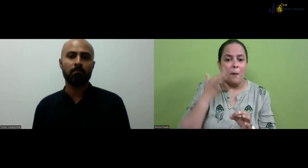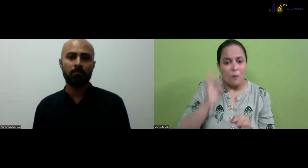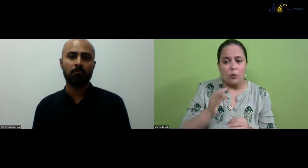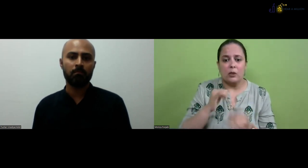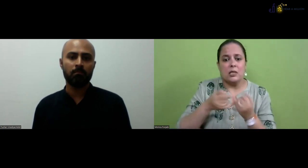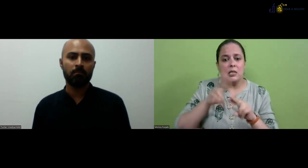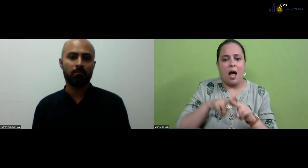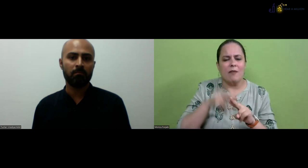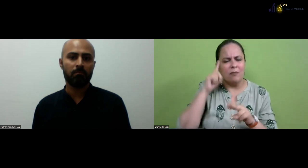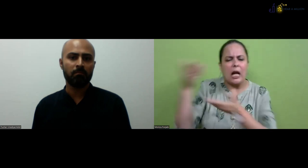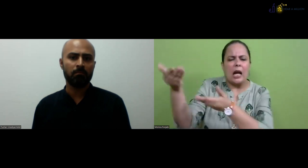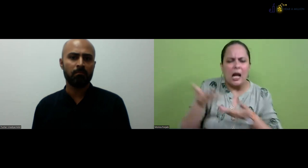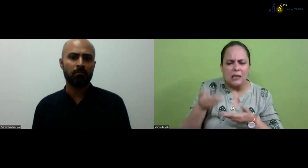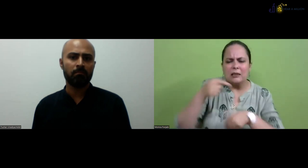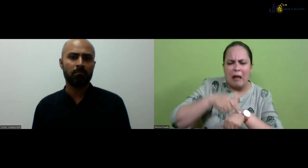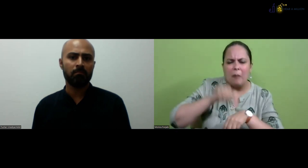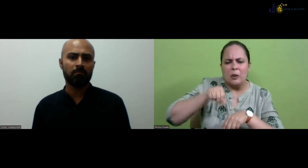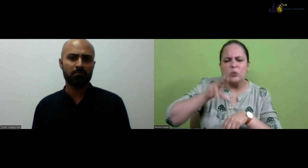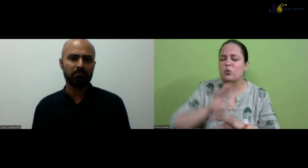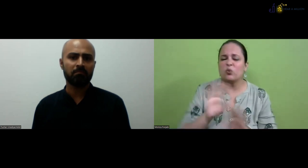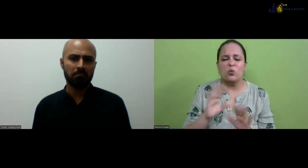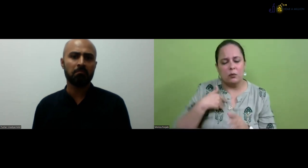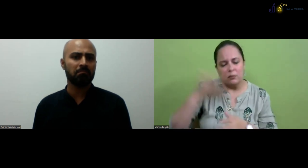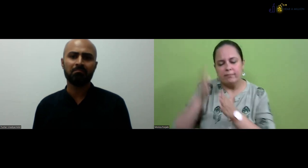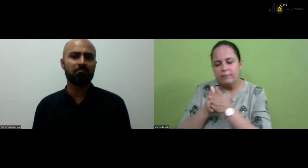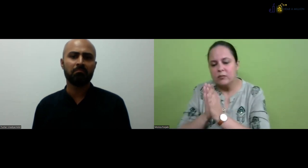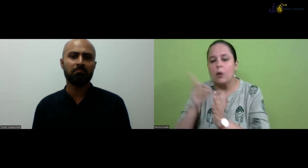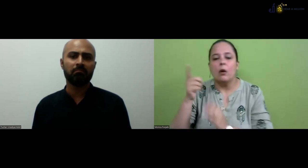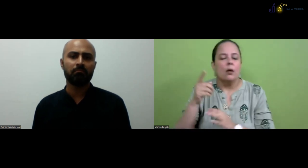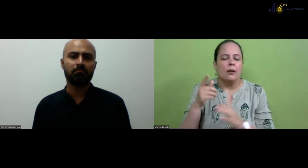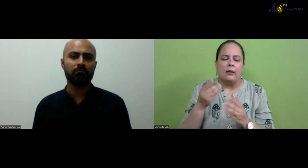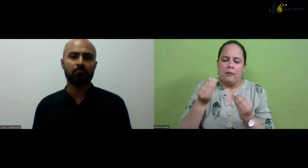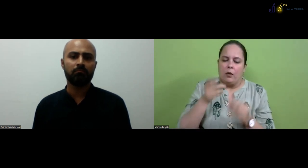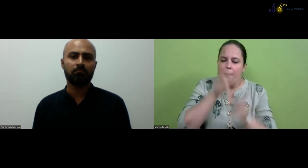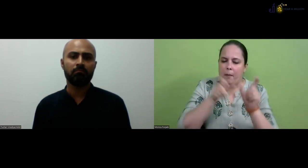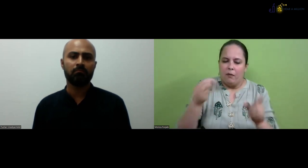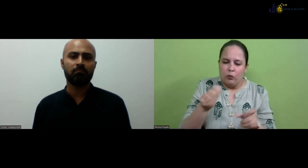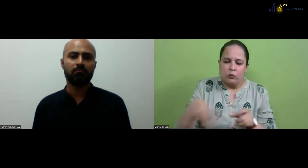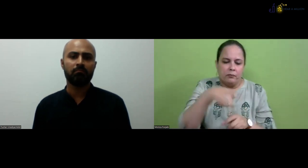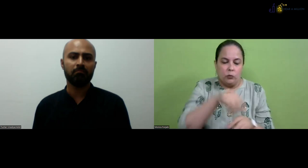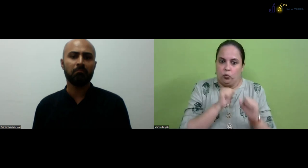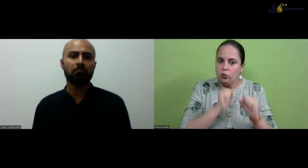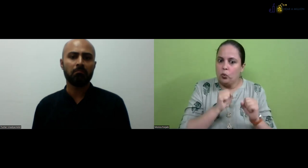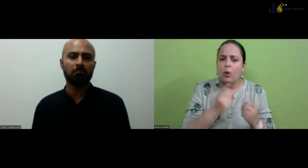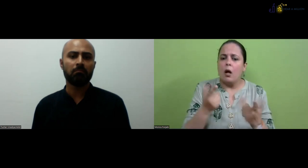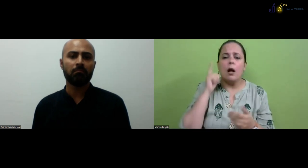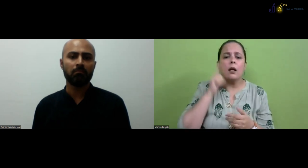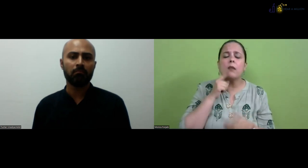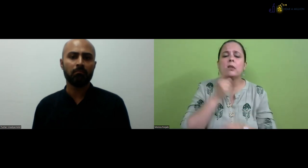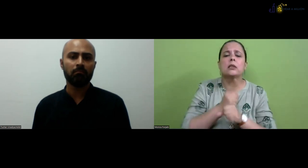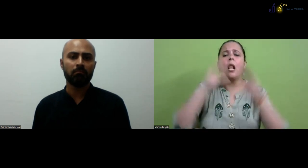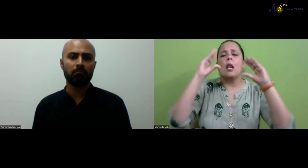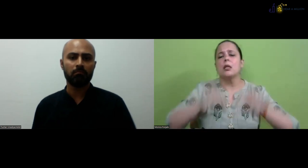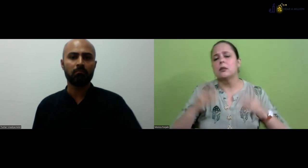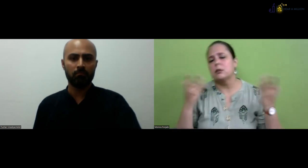So that's the thing that we need to have our deaf teachers over there. It's not that we have asked them to have a cool time teacher